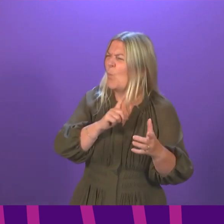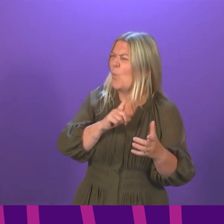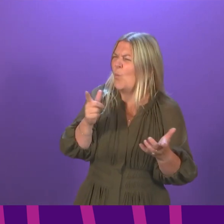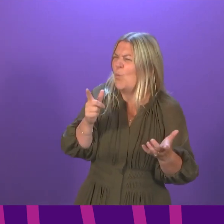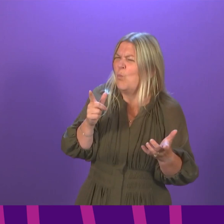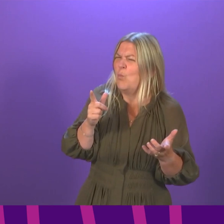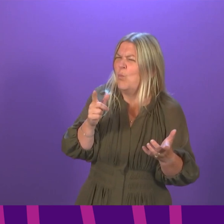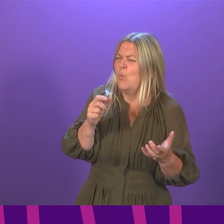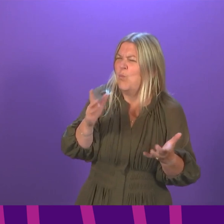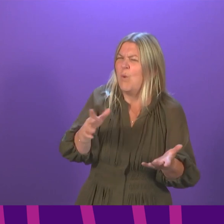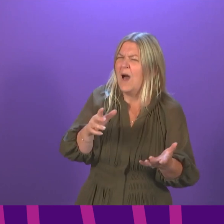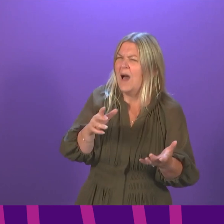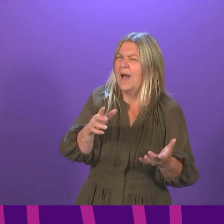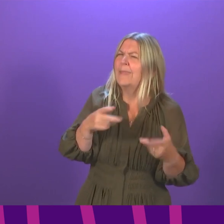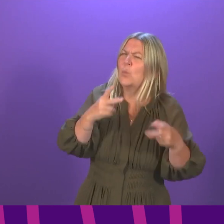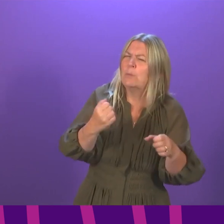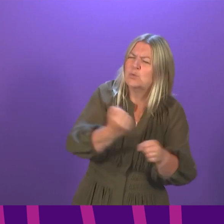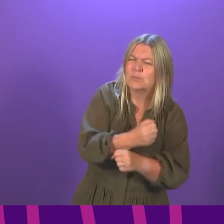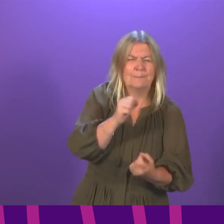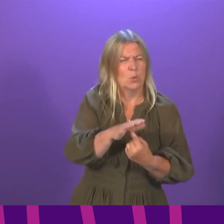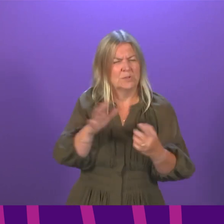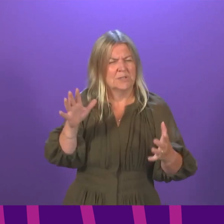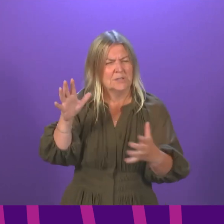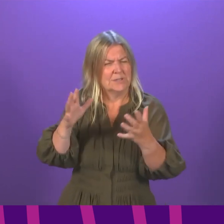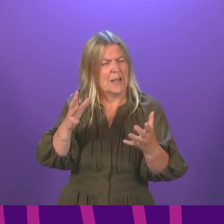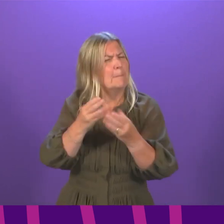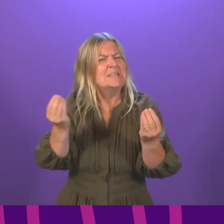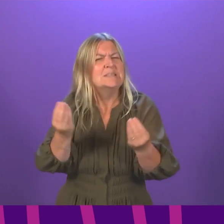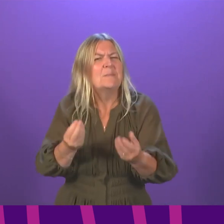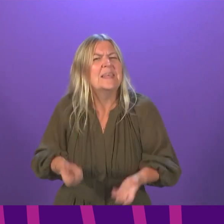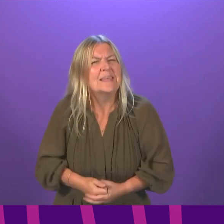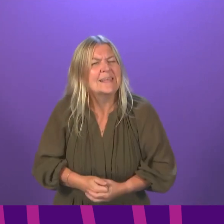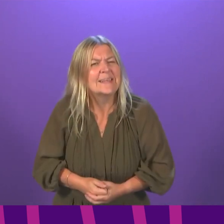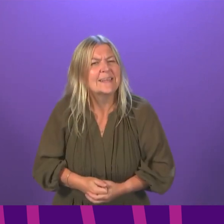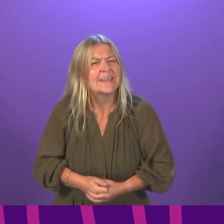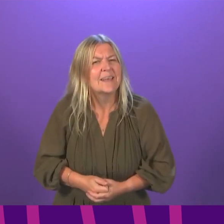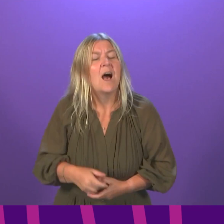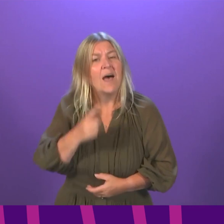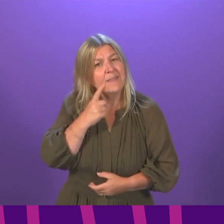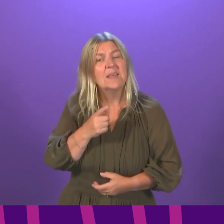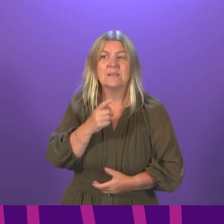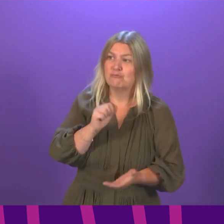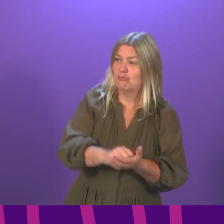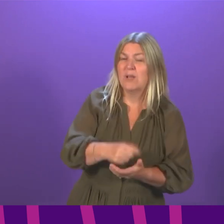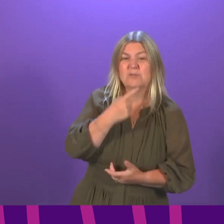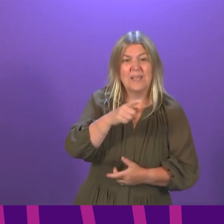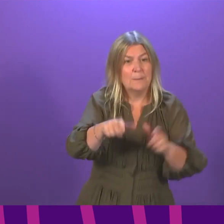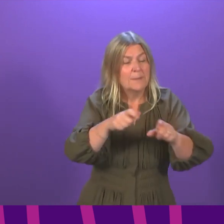concern. If I am missing something on that, I apologise, but I think it is right to say to people that should still wear face coverings.